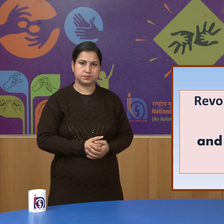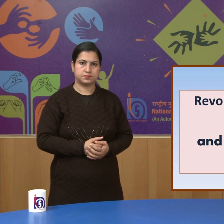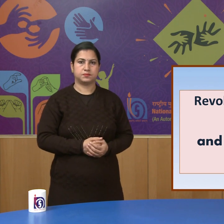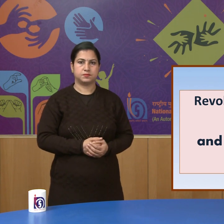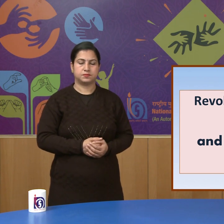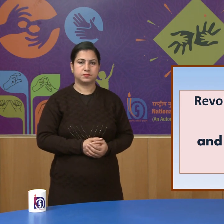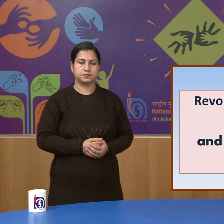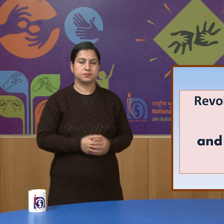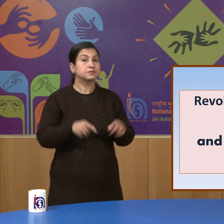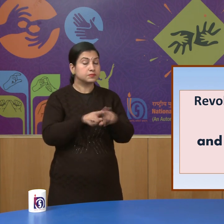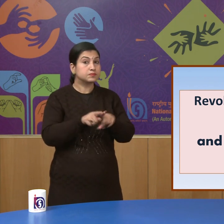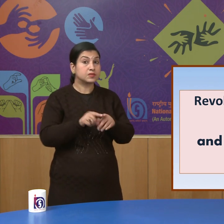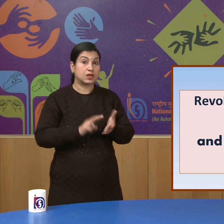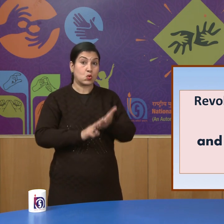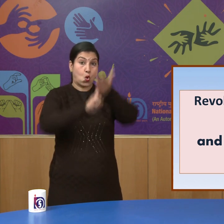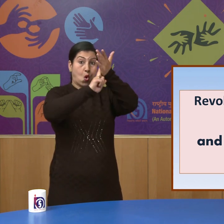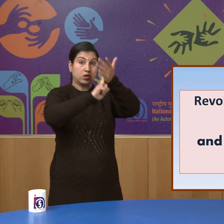even in north India